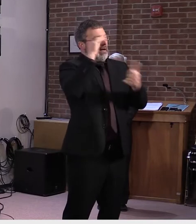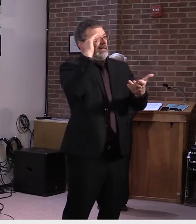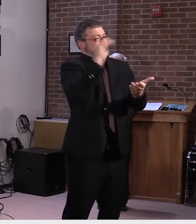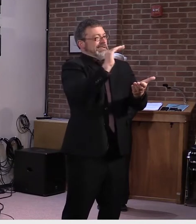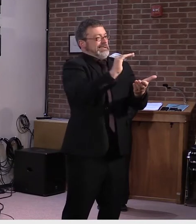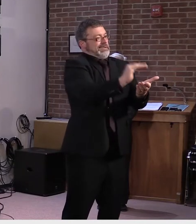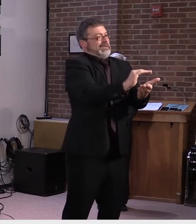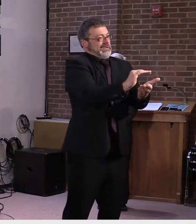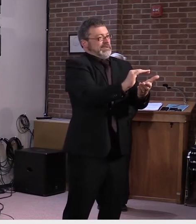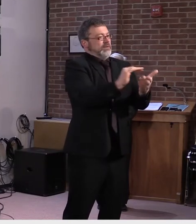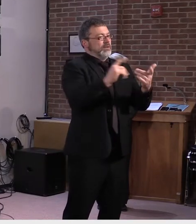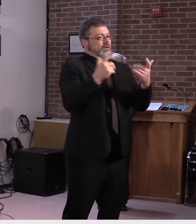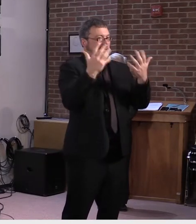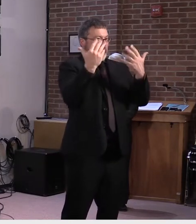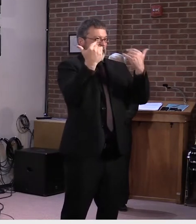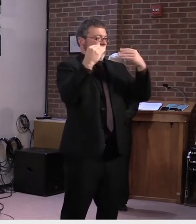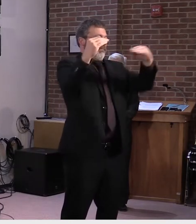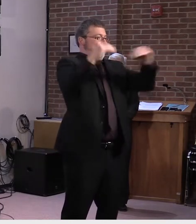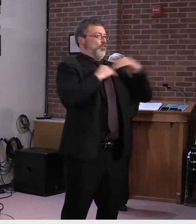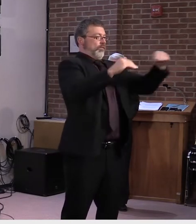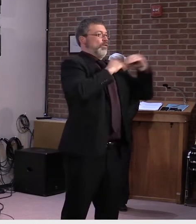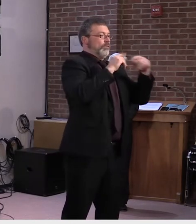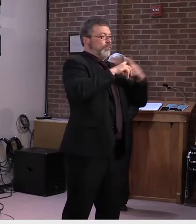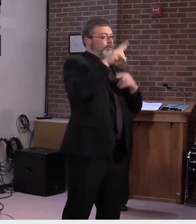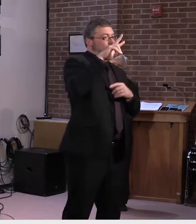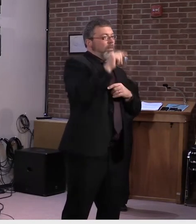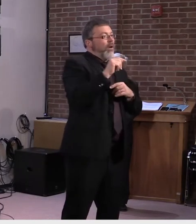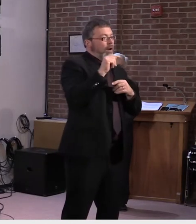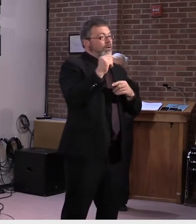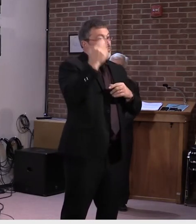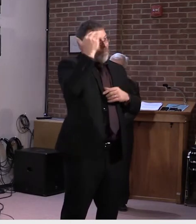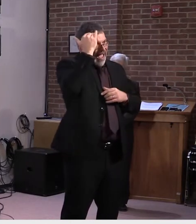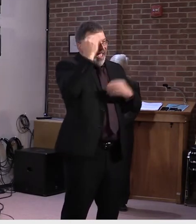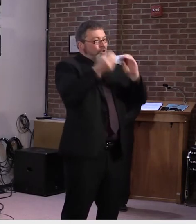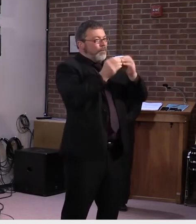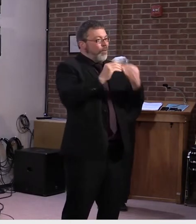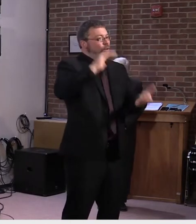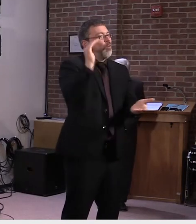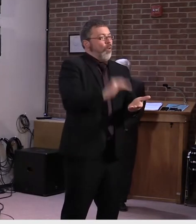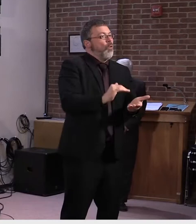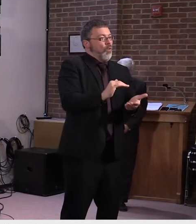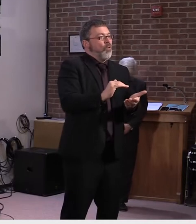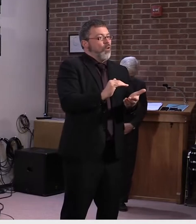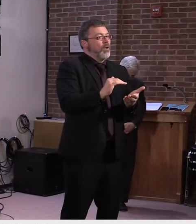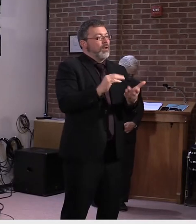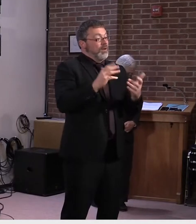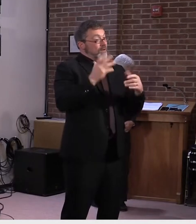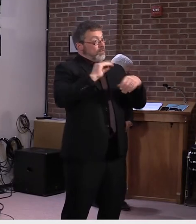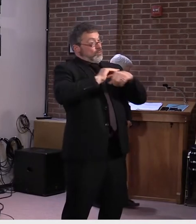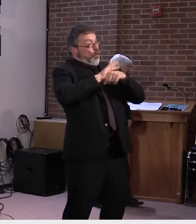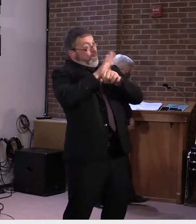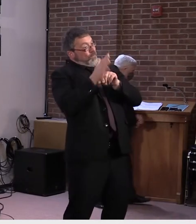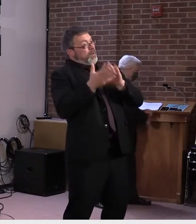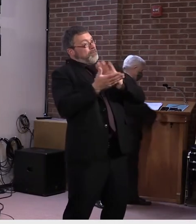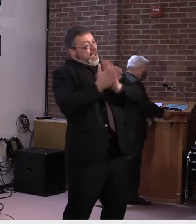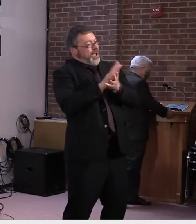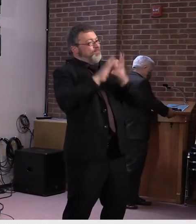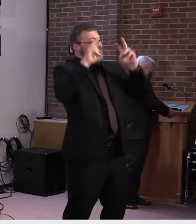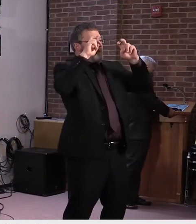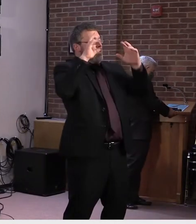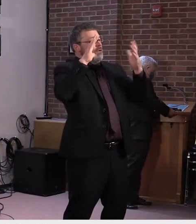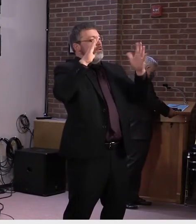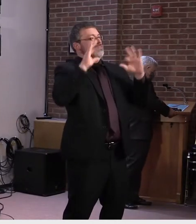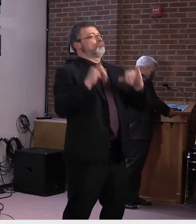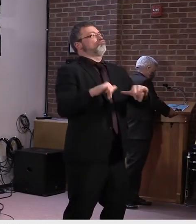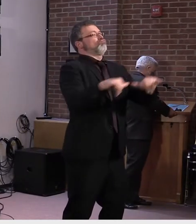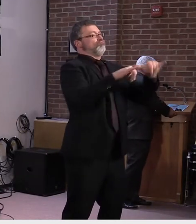uh, you know, comes to fruition, uh, and we get back to somewhat normal. Uh, normal means we have a demographic crisis